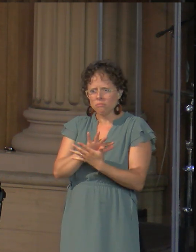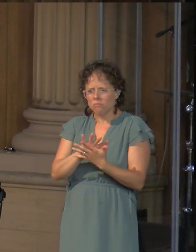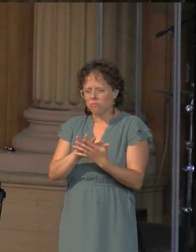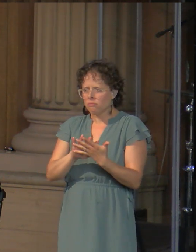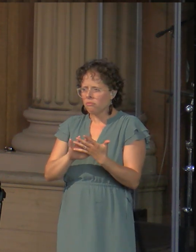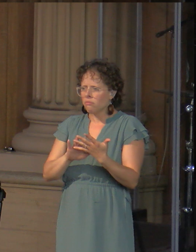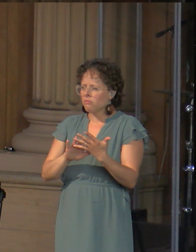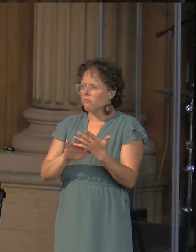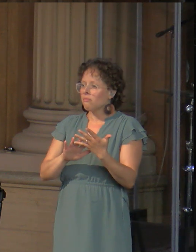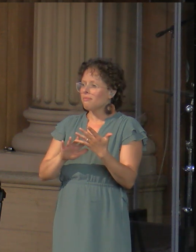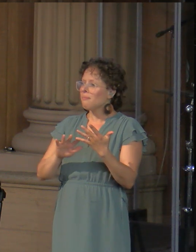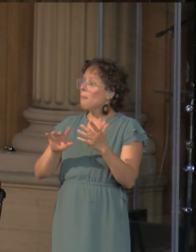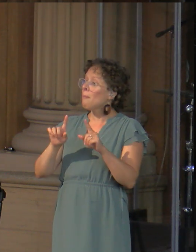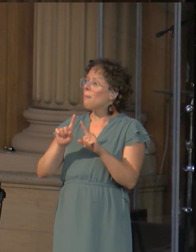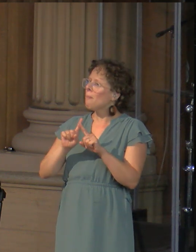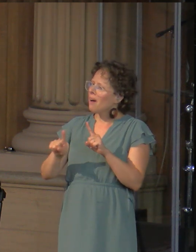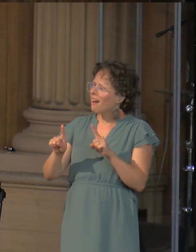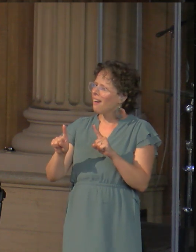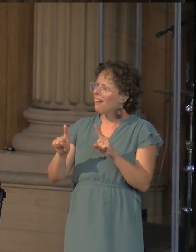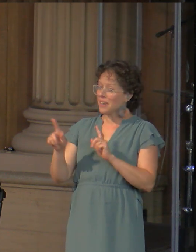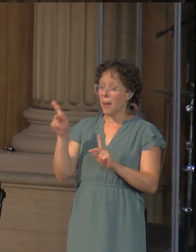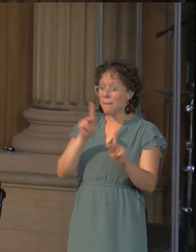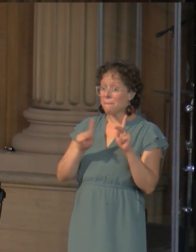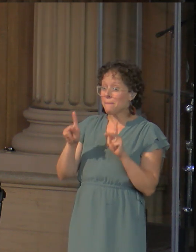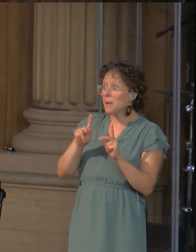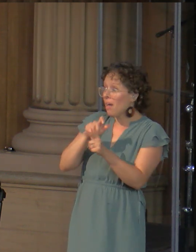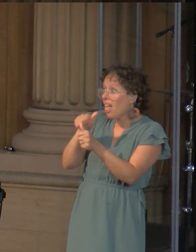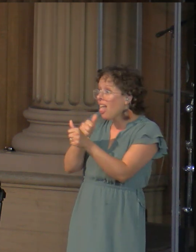But instead of seeking out his wisdom, the Pharisees rejected.